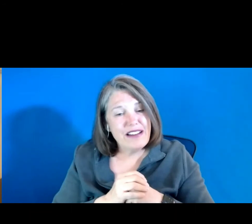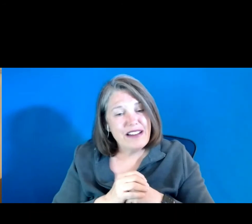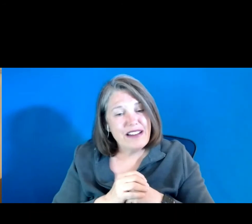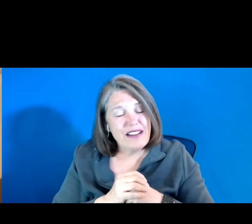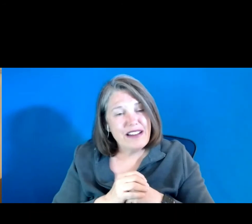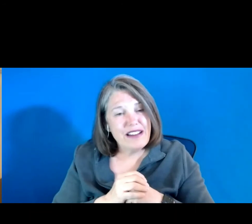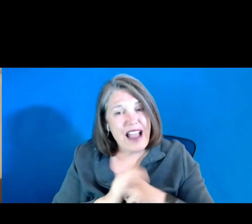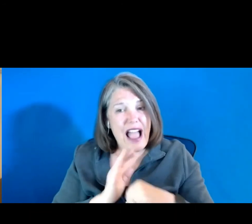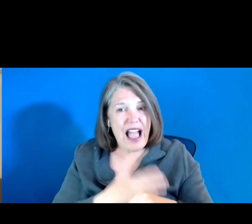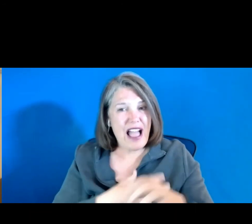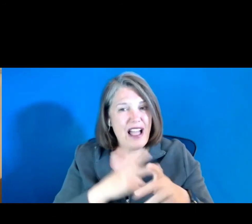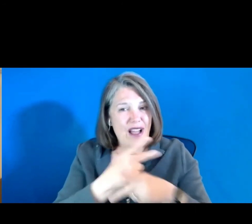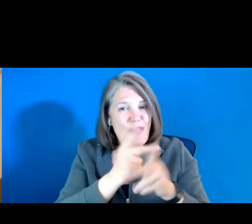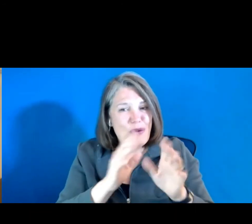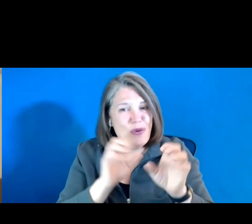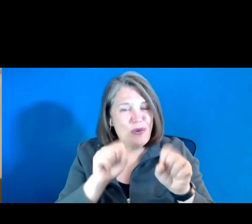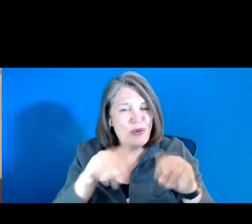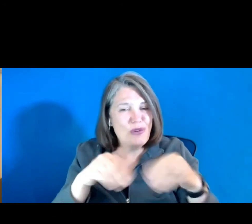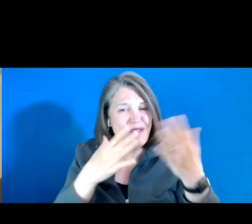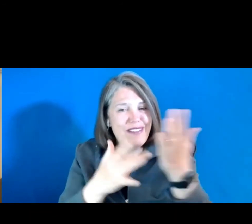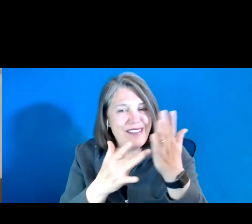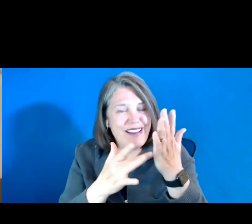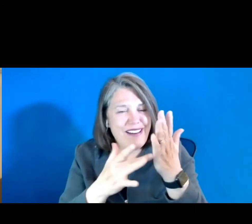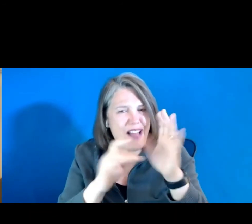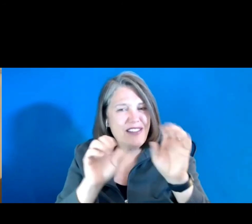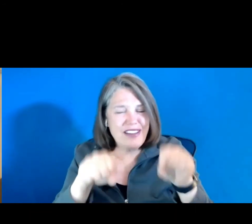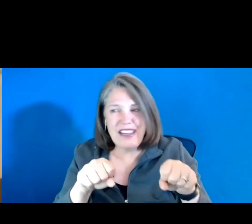delivering the technology of our meeting?